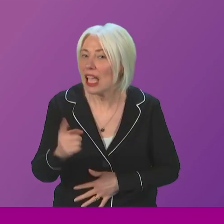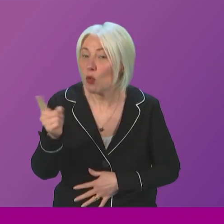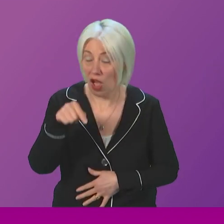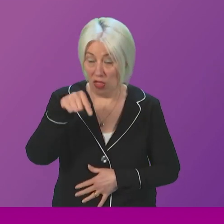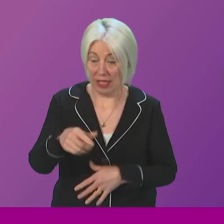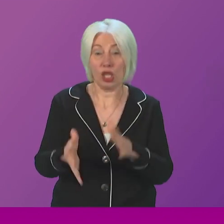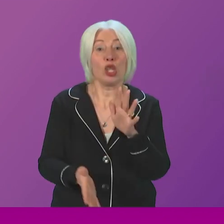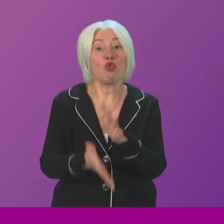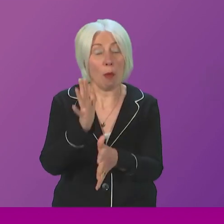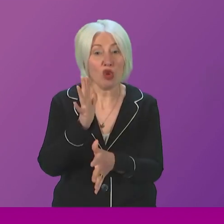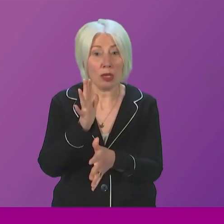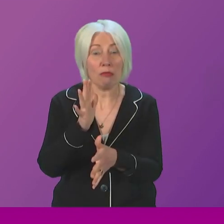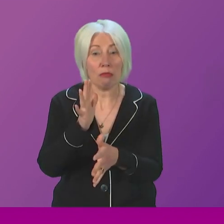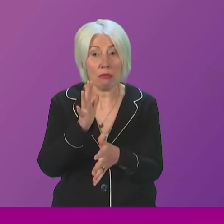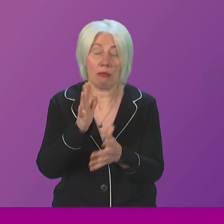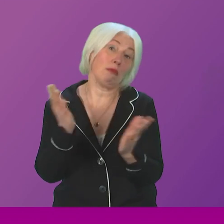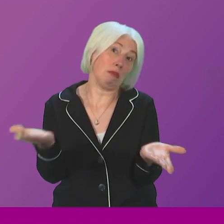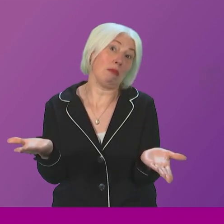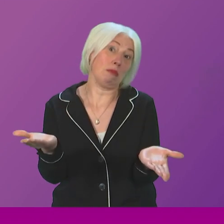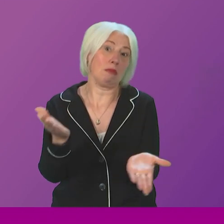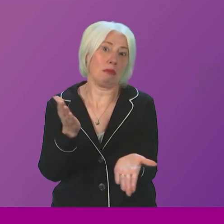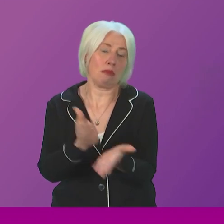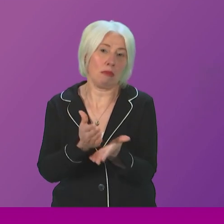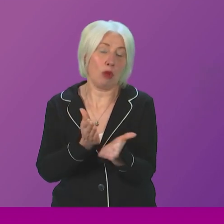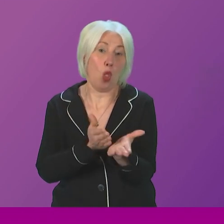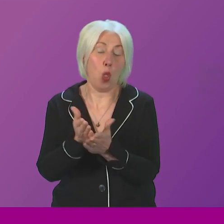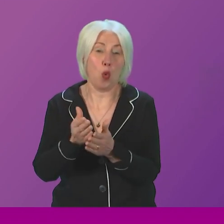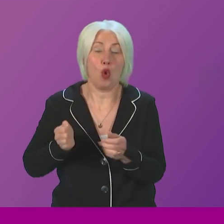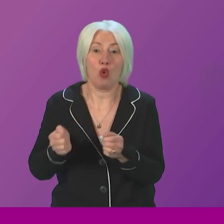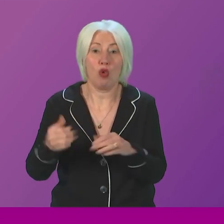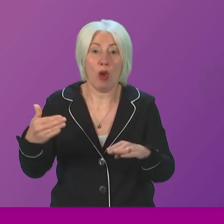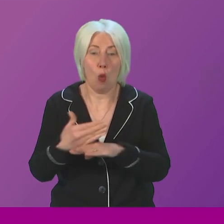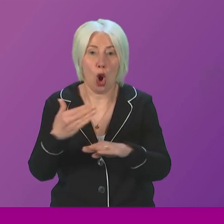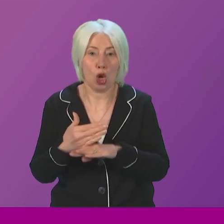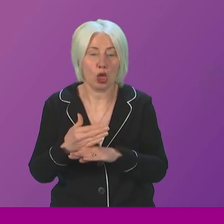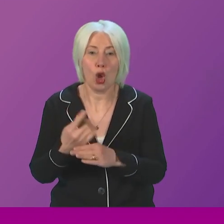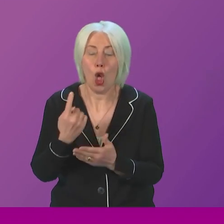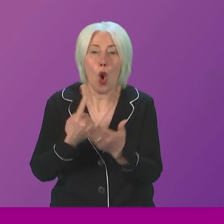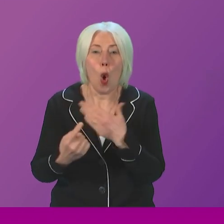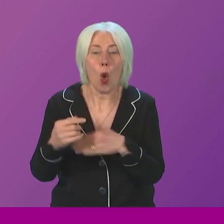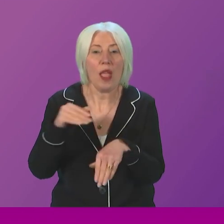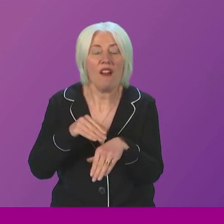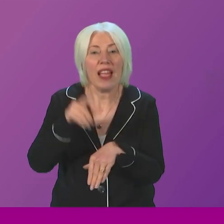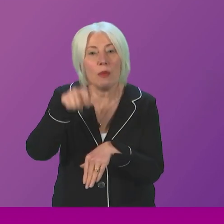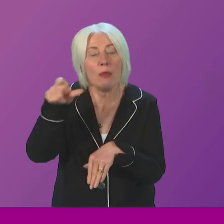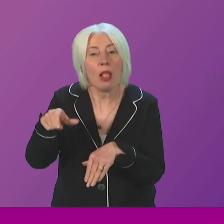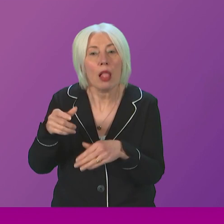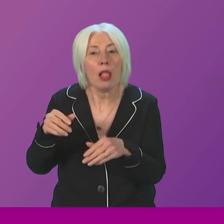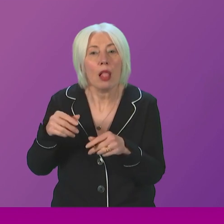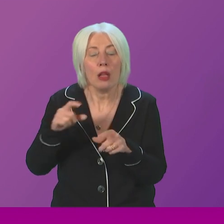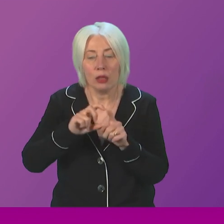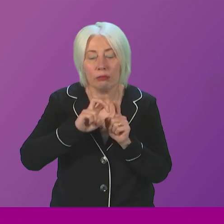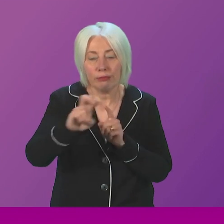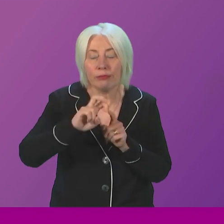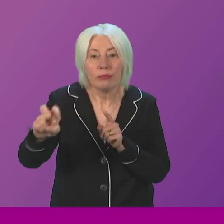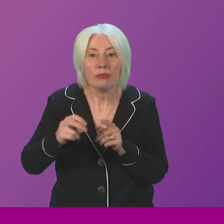disruption, which would undoubtedly have been caused because of these works, wouldn't just have affected passengers travelling across Fife, but